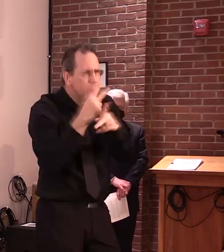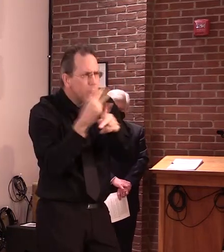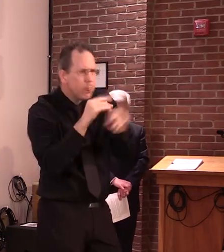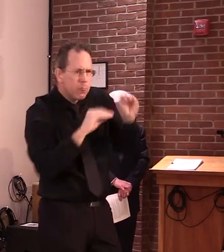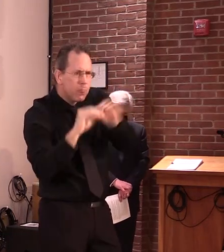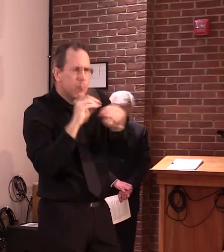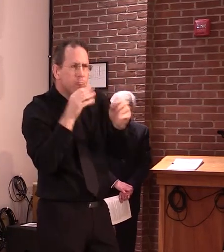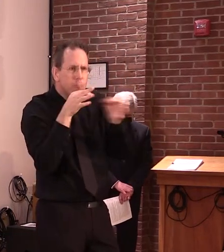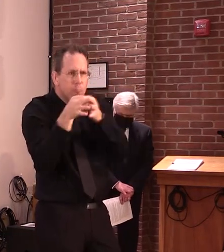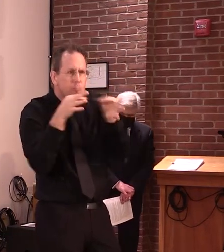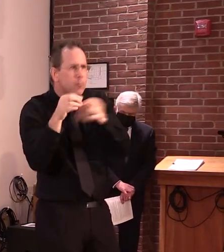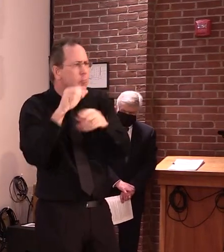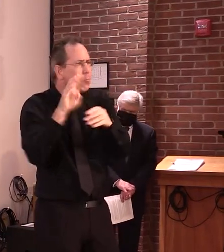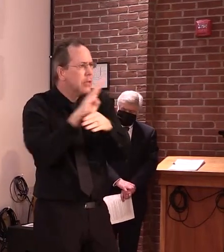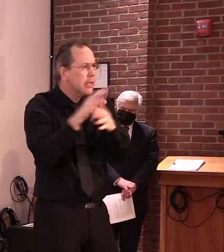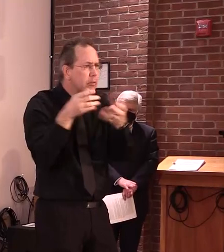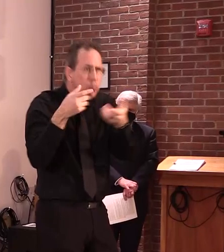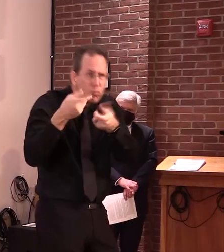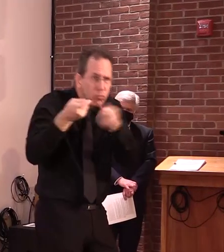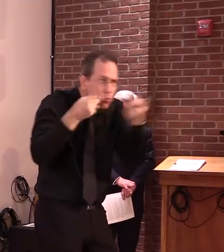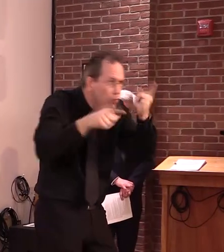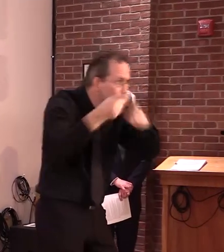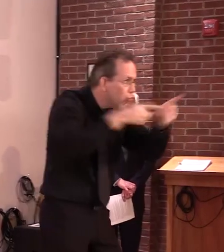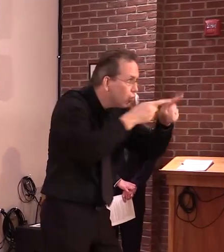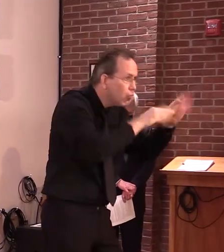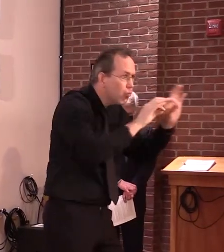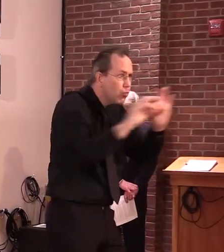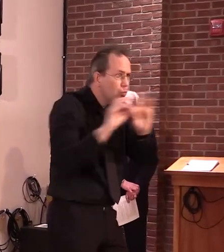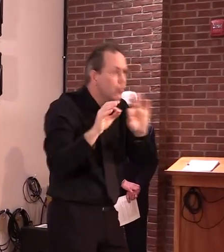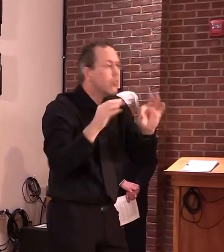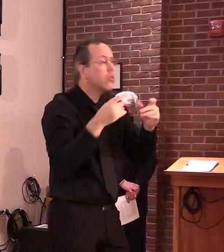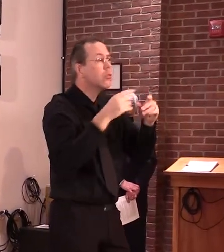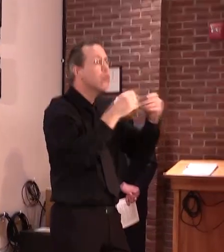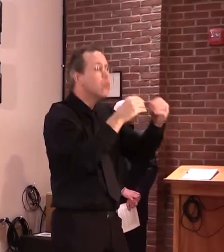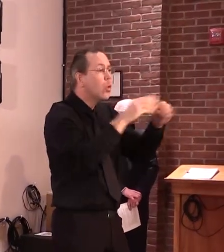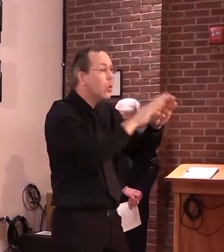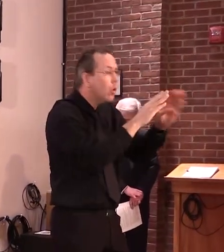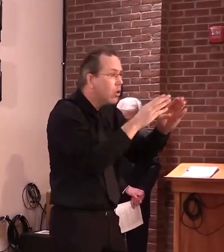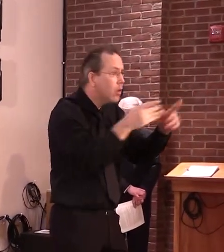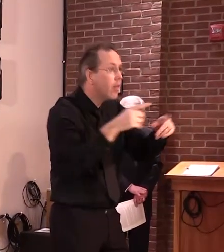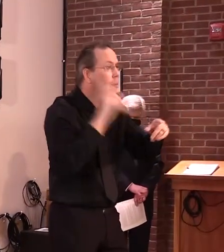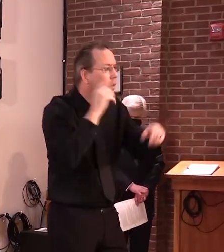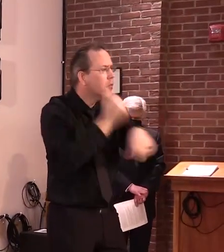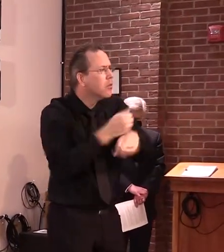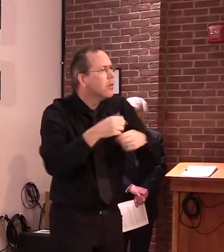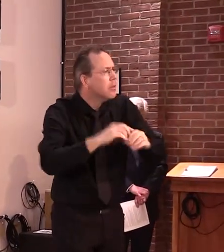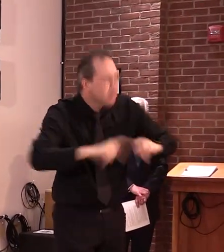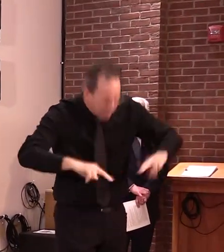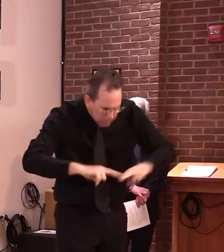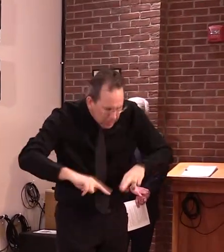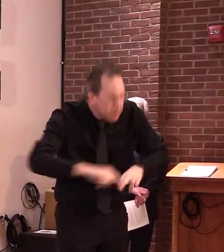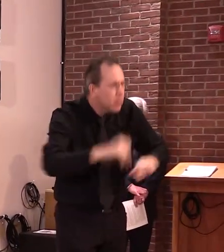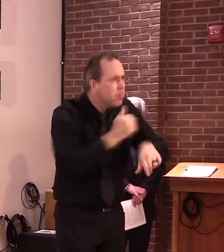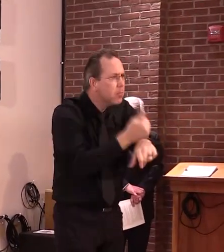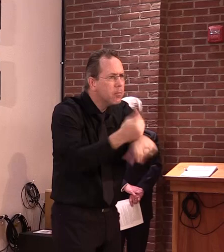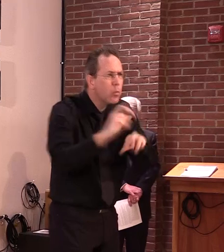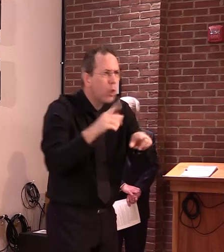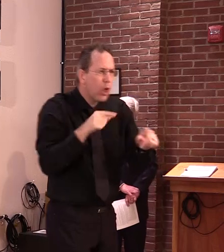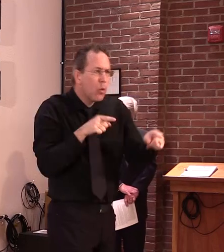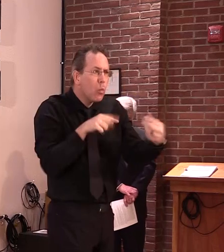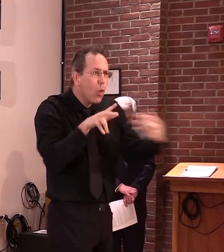modify their stores, and work with the agency to understand all the steps needed to reopen and operate safely.